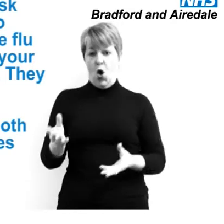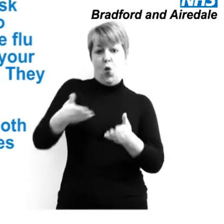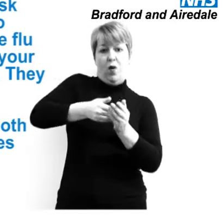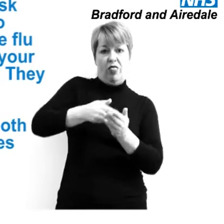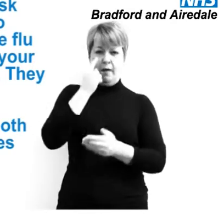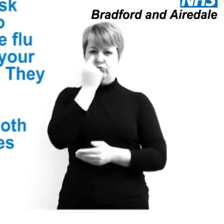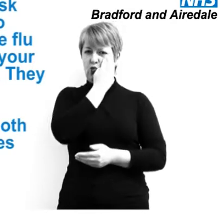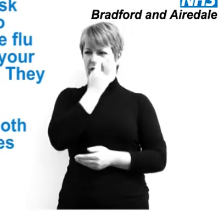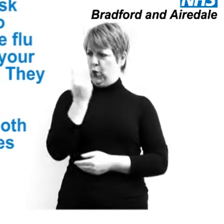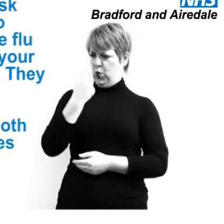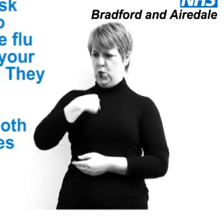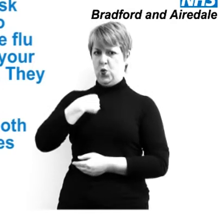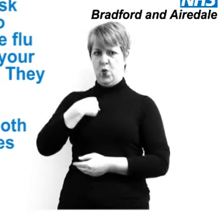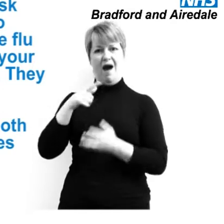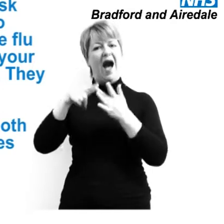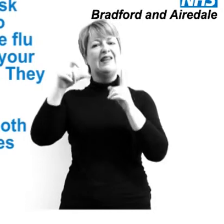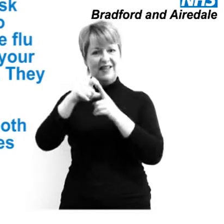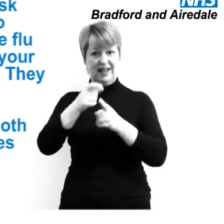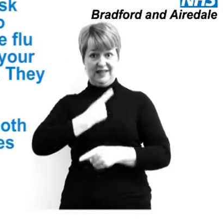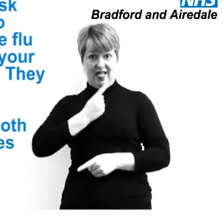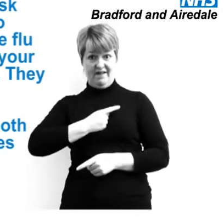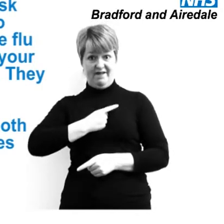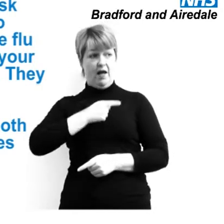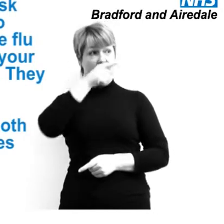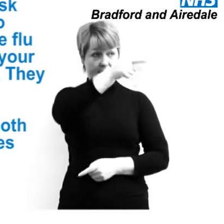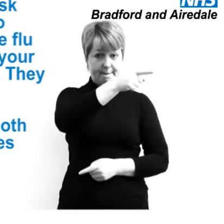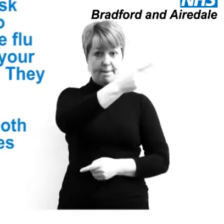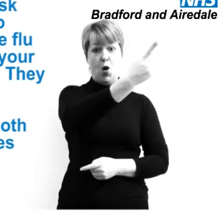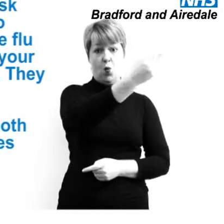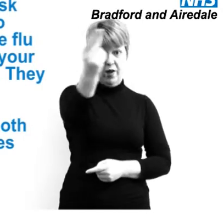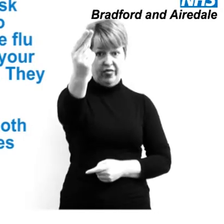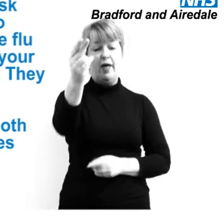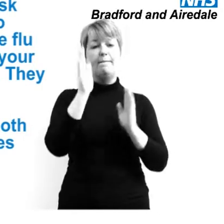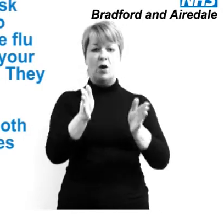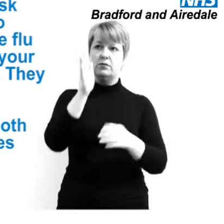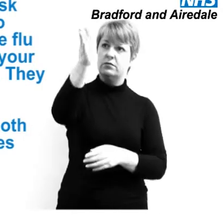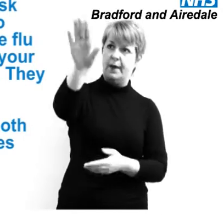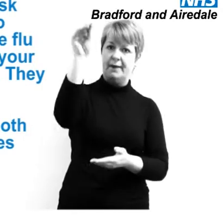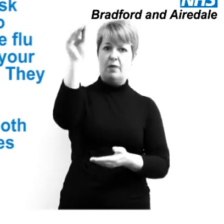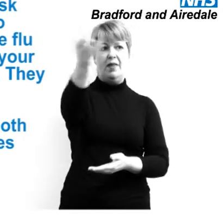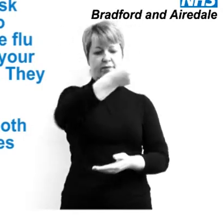will need your identification number, proof of identification for both you and themselves